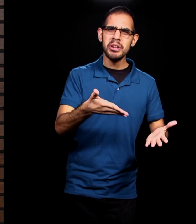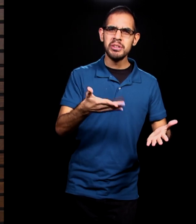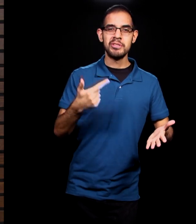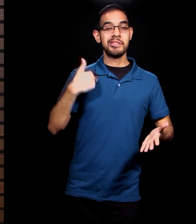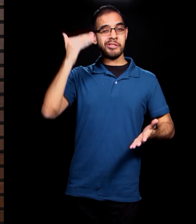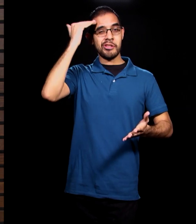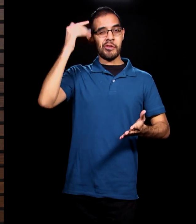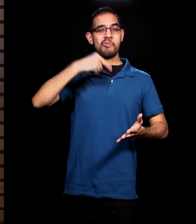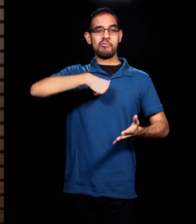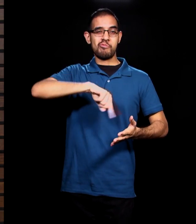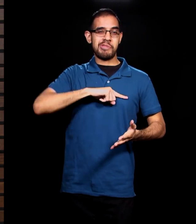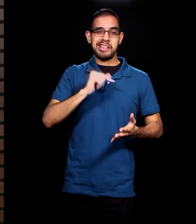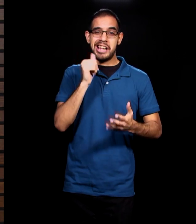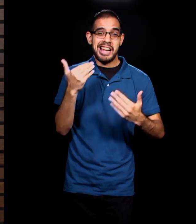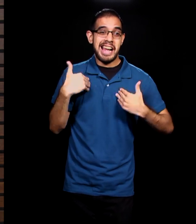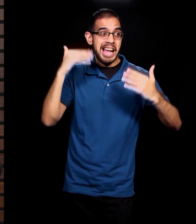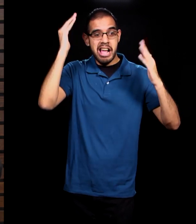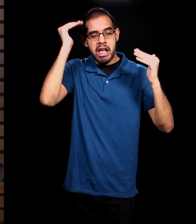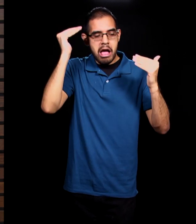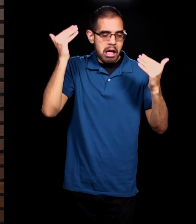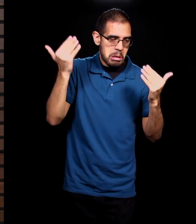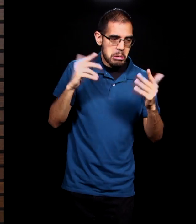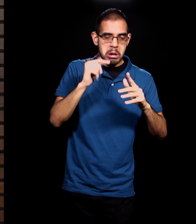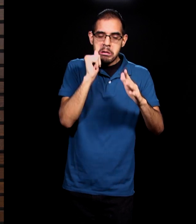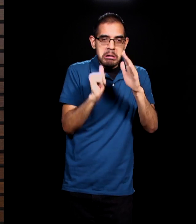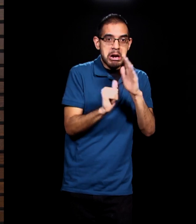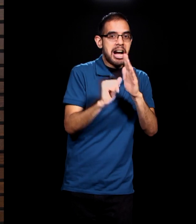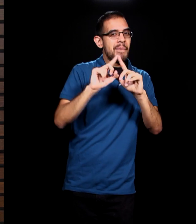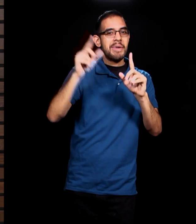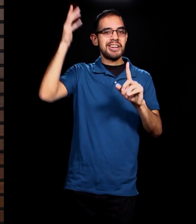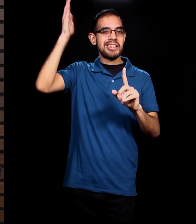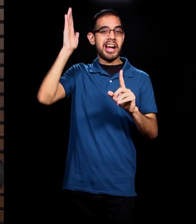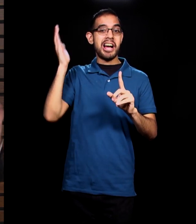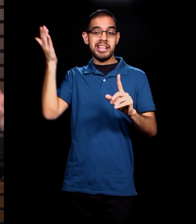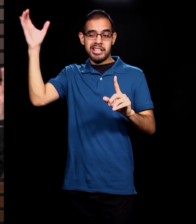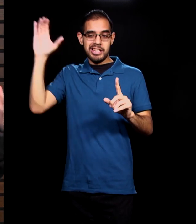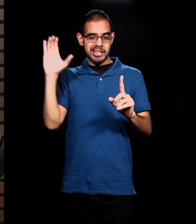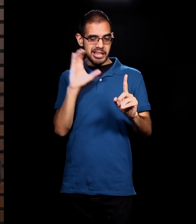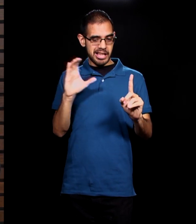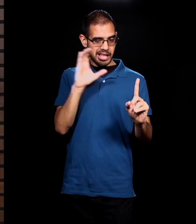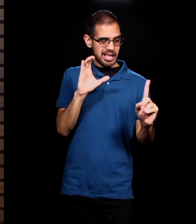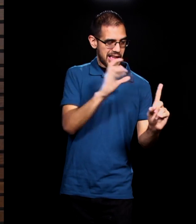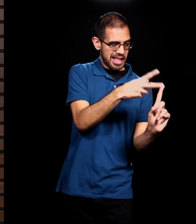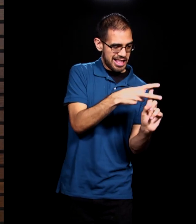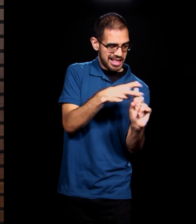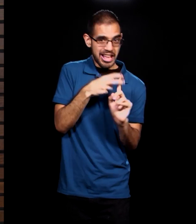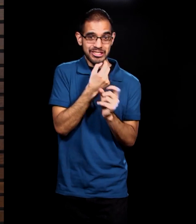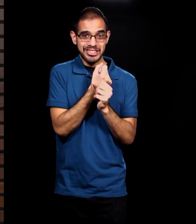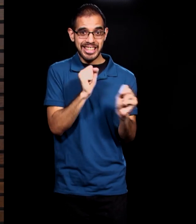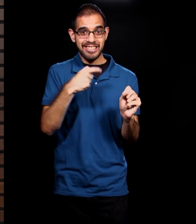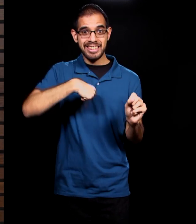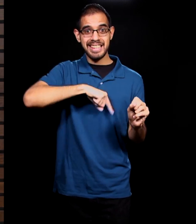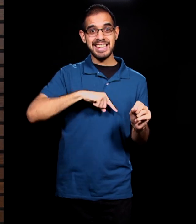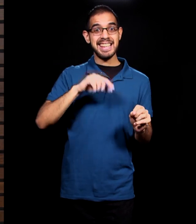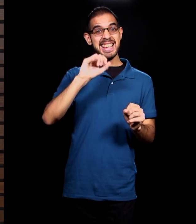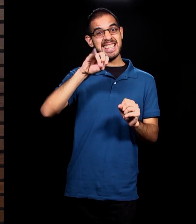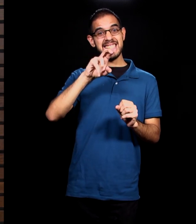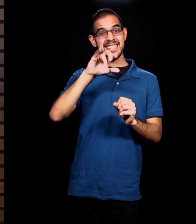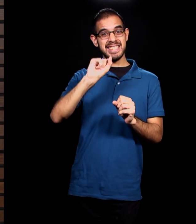but he says that I'm coming. If you'll receive me, I'm coming to save you. This is what Jesus said in Luke 19.10 when he said that the Son of Man came to what?